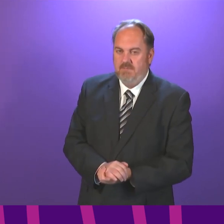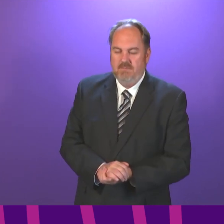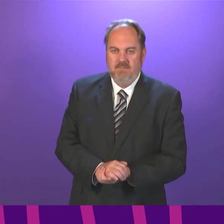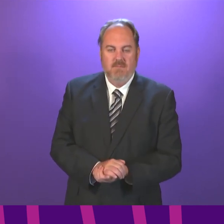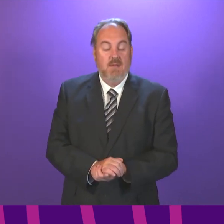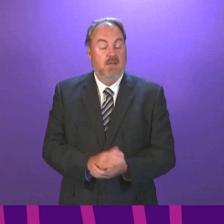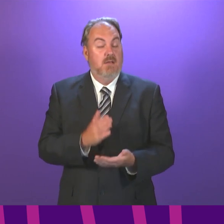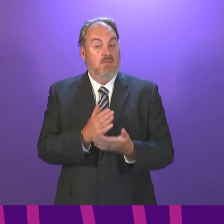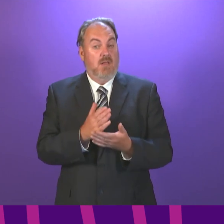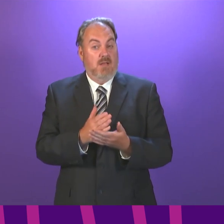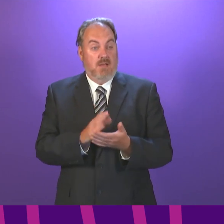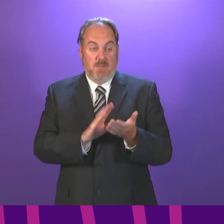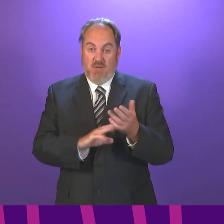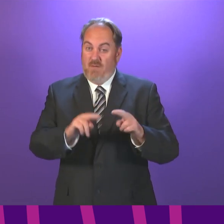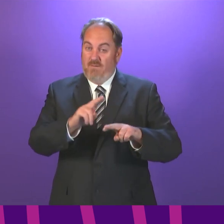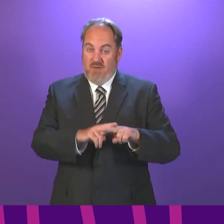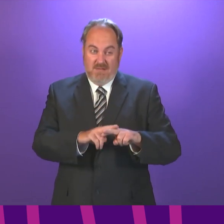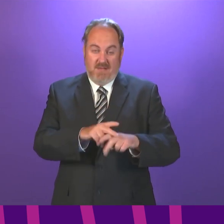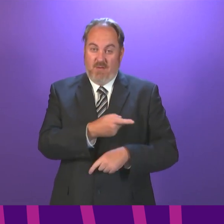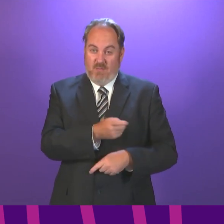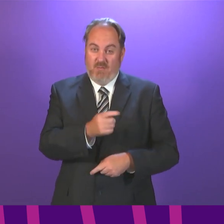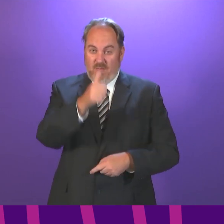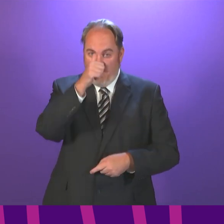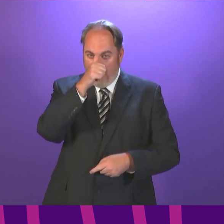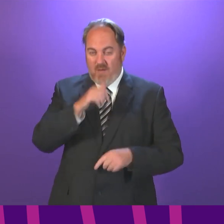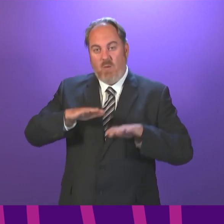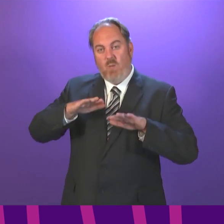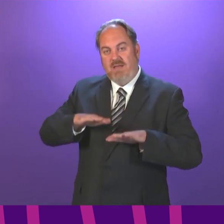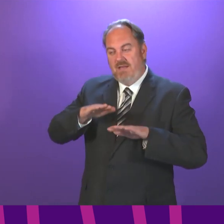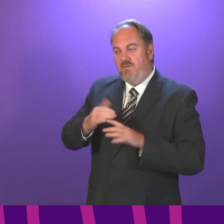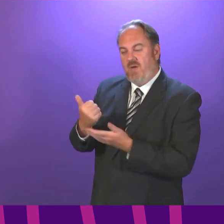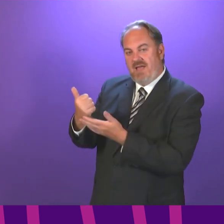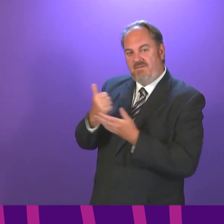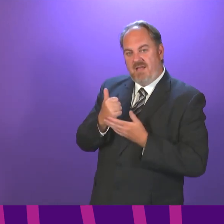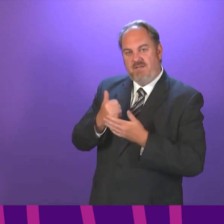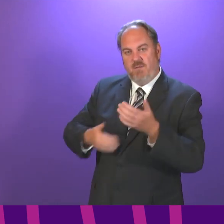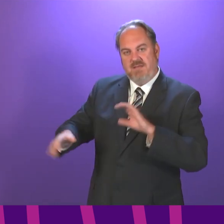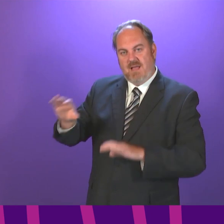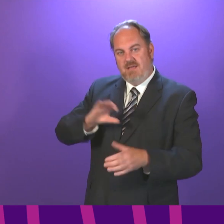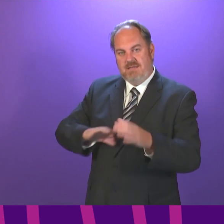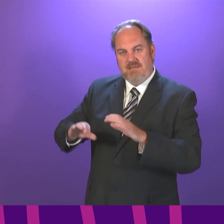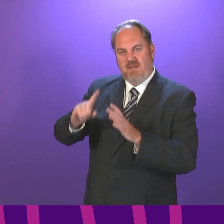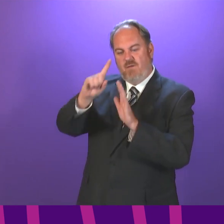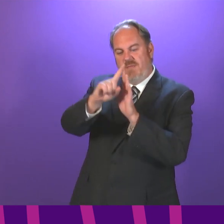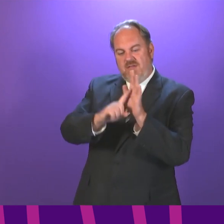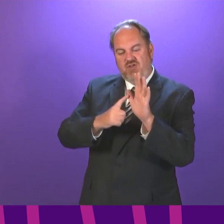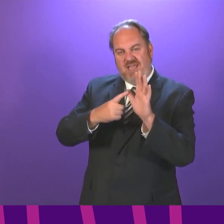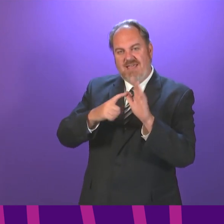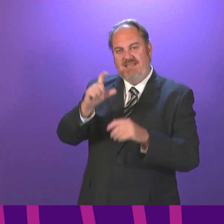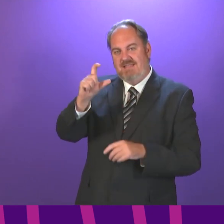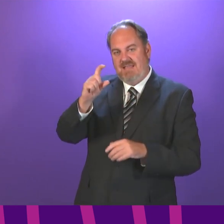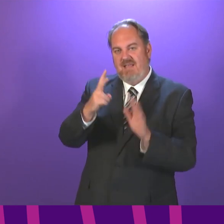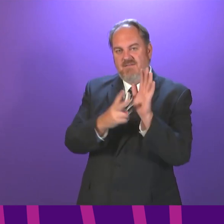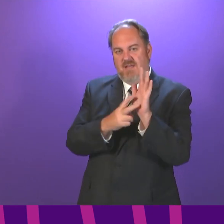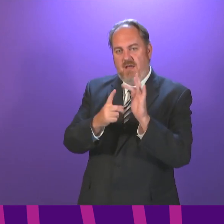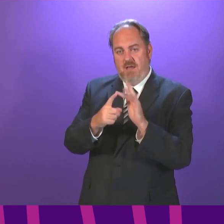Myrtle Fraser knows, certainly should know, we are waiting on JCVI advice. I say we, I am referring to the Scottish Government, but the UK Government,